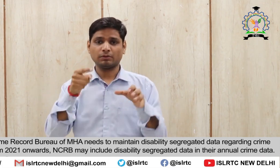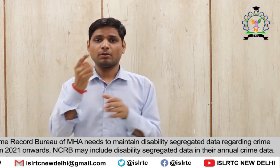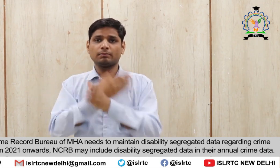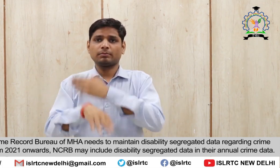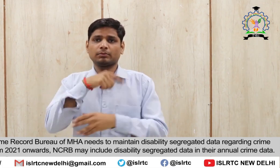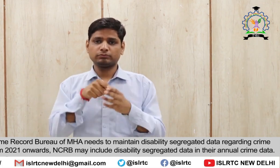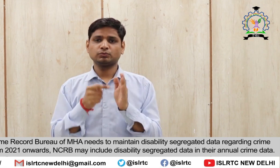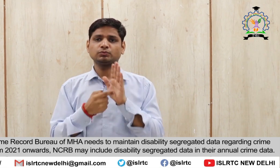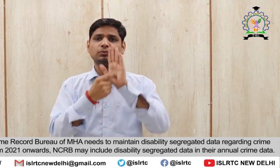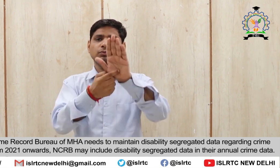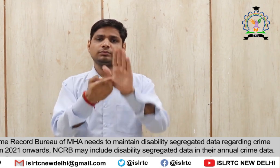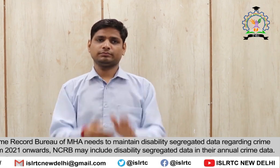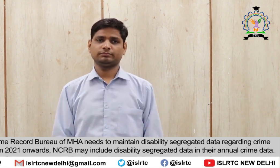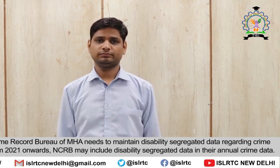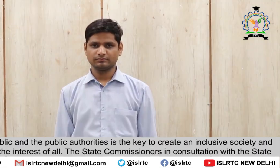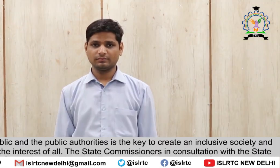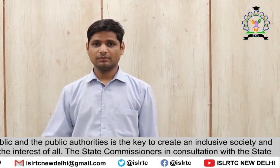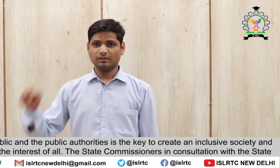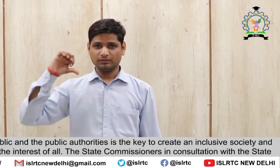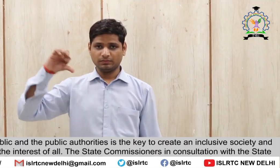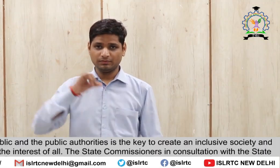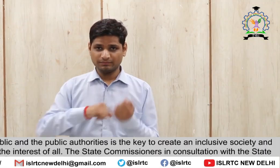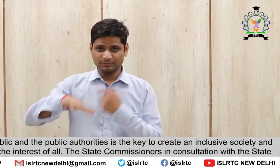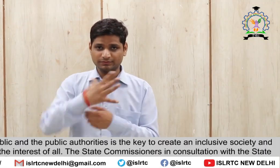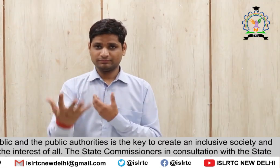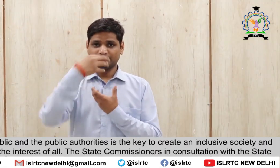may include Disability segregated data In their annual crime data